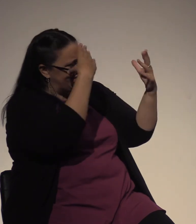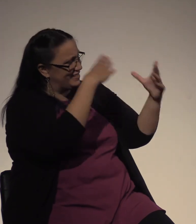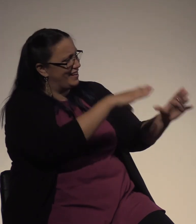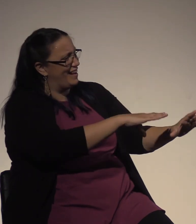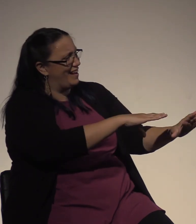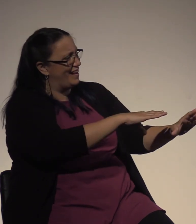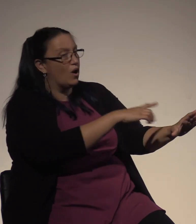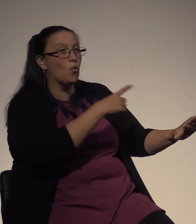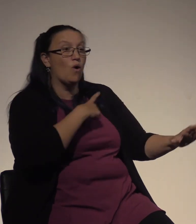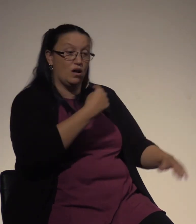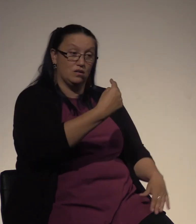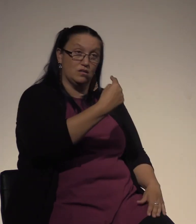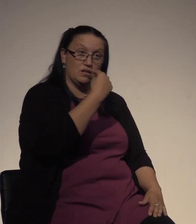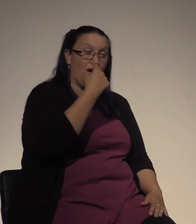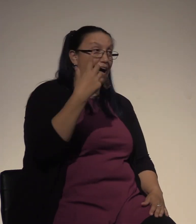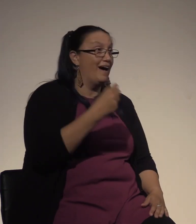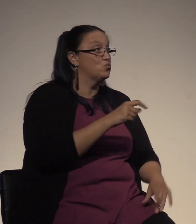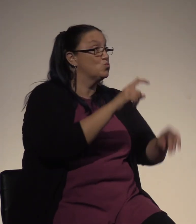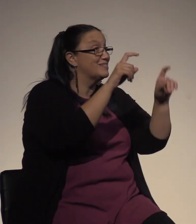were never meant to stay.